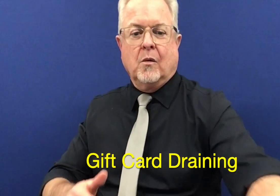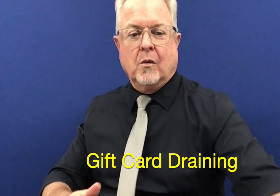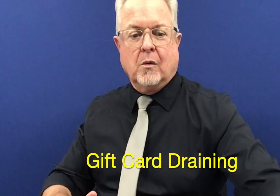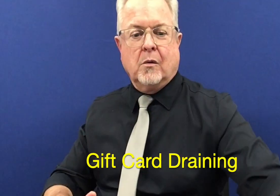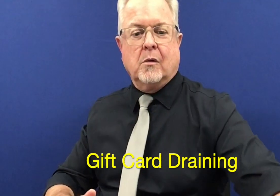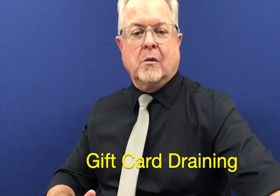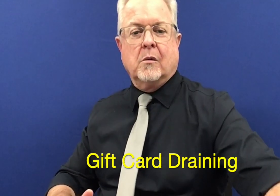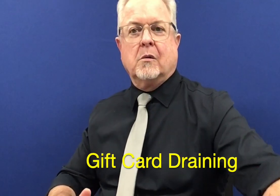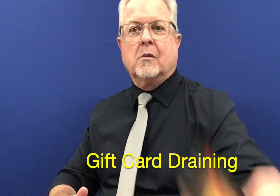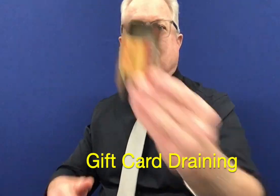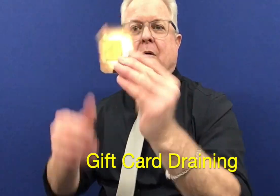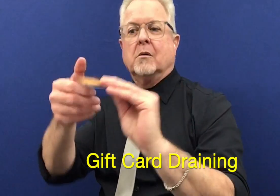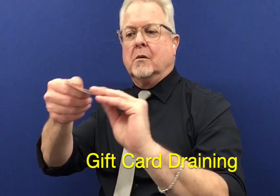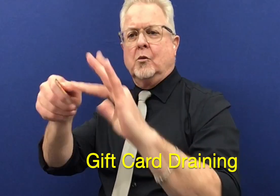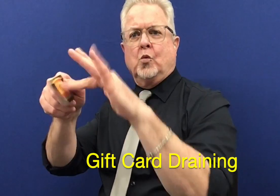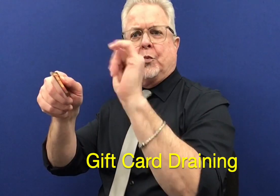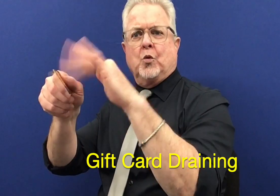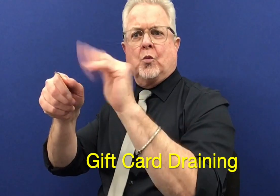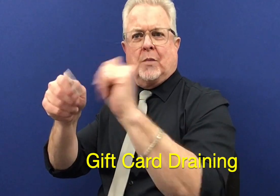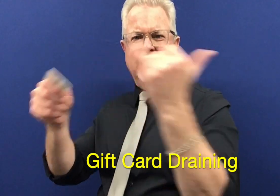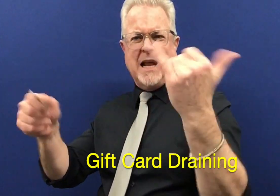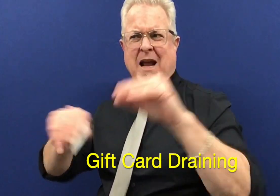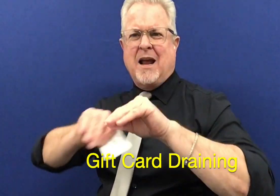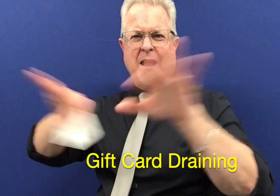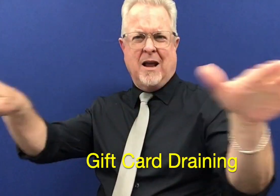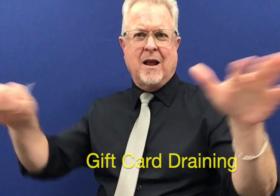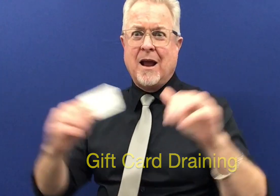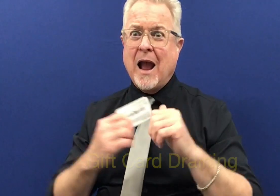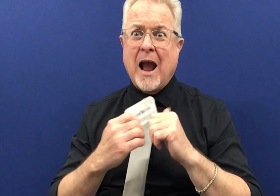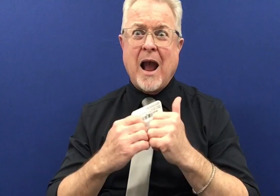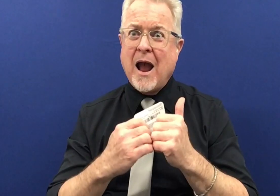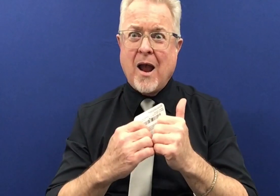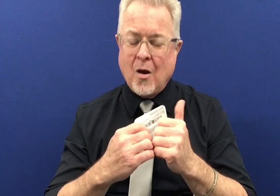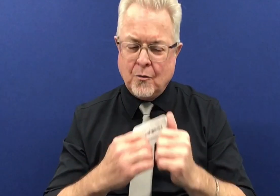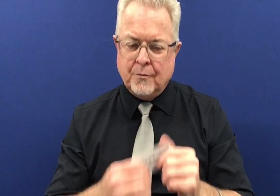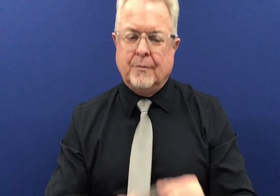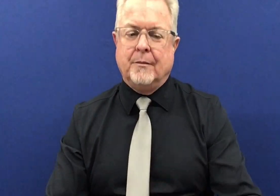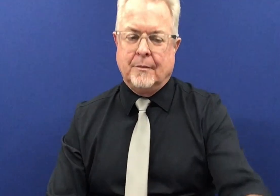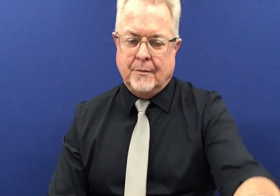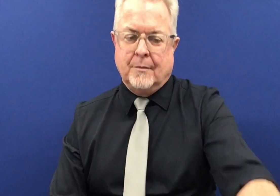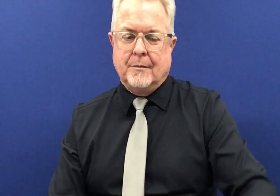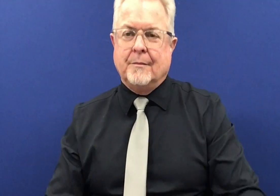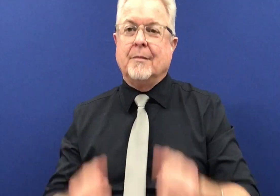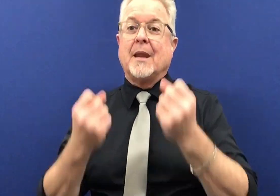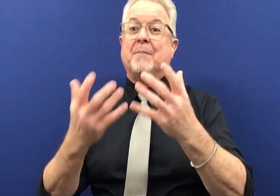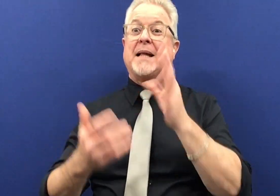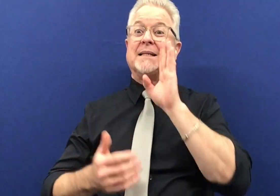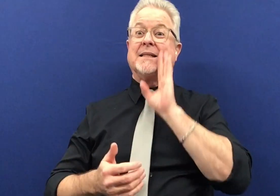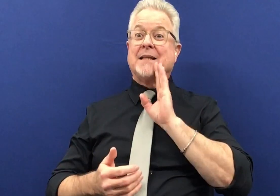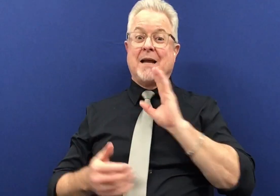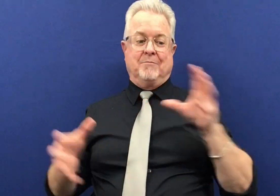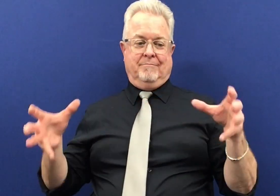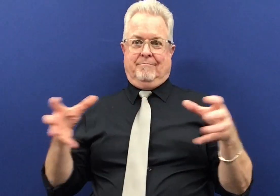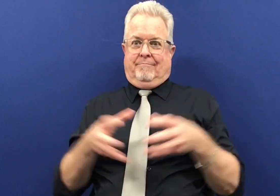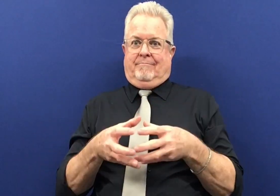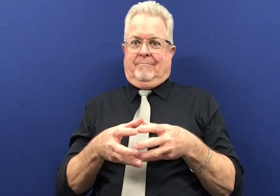that the value of the card is for they take it right out of the card and tell you a little bit about how that's done